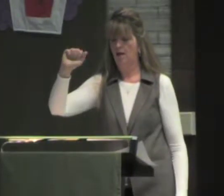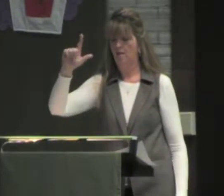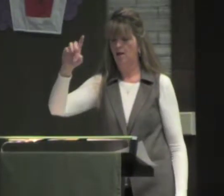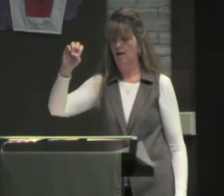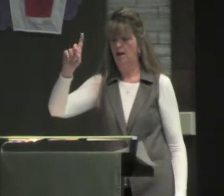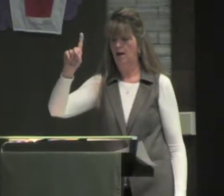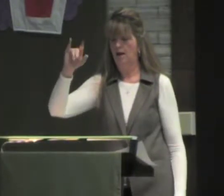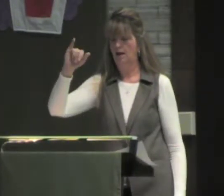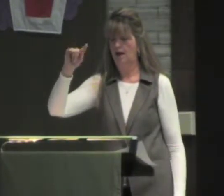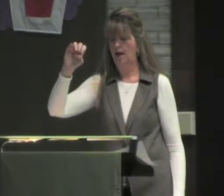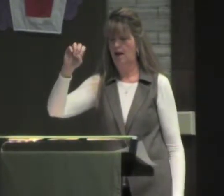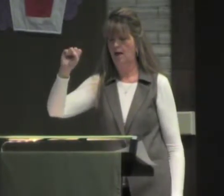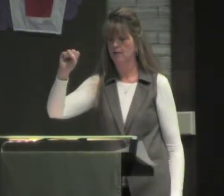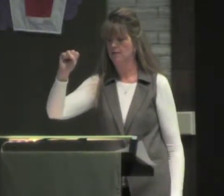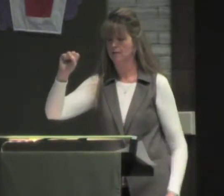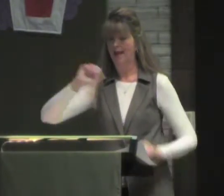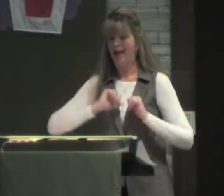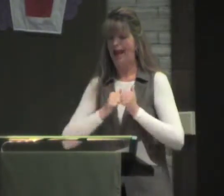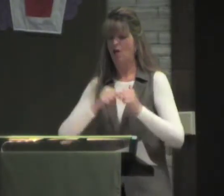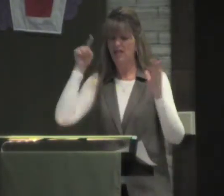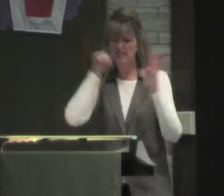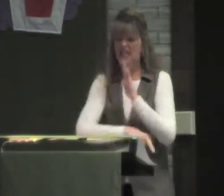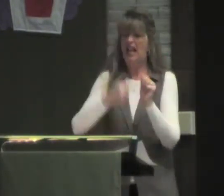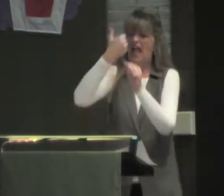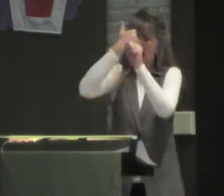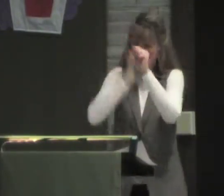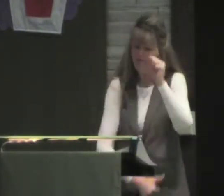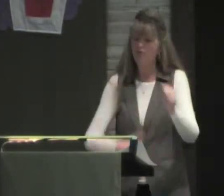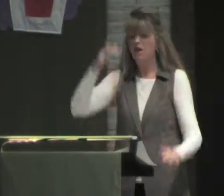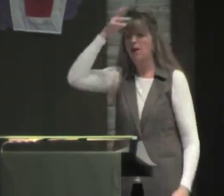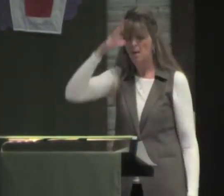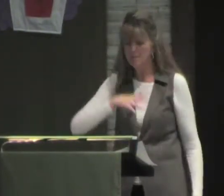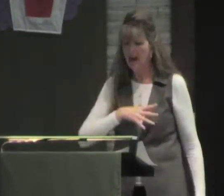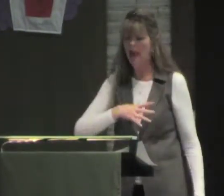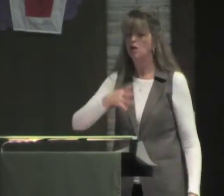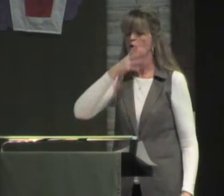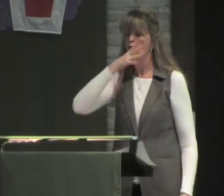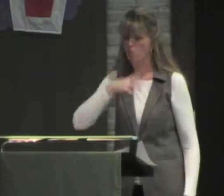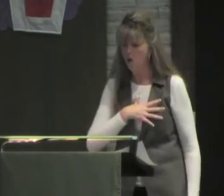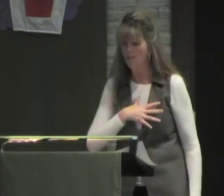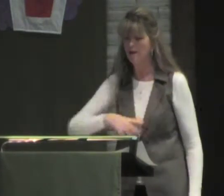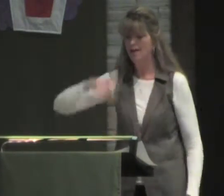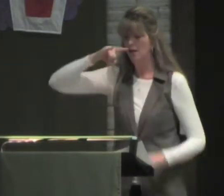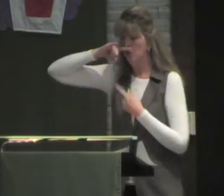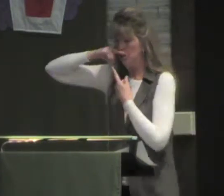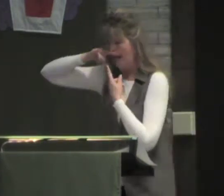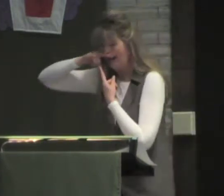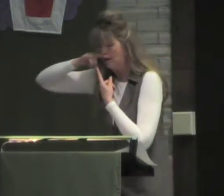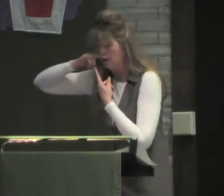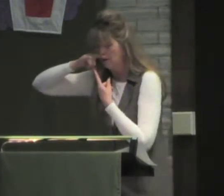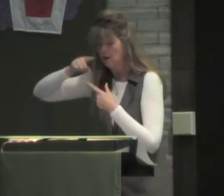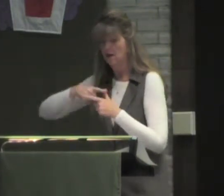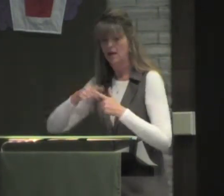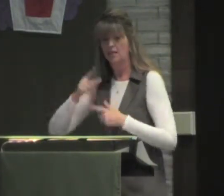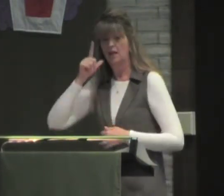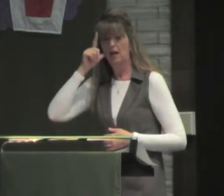wipe out the Amalekites by slaughtering every man, woman, and child.